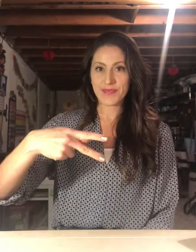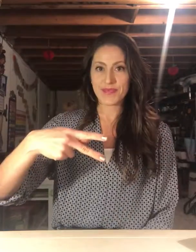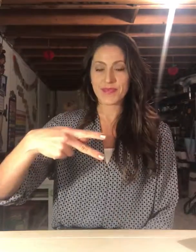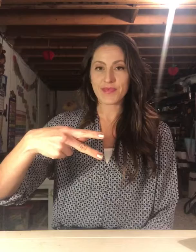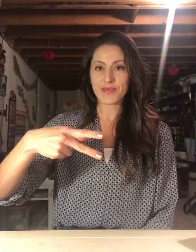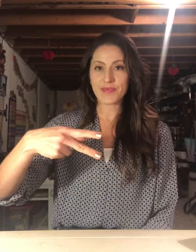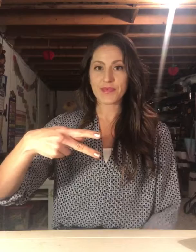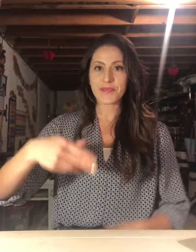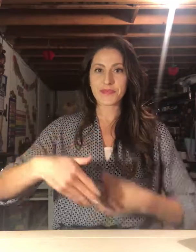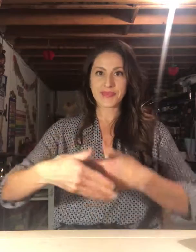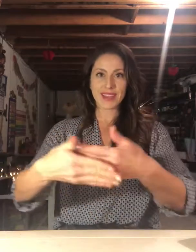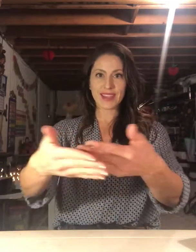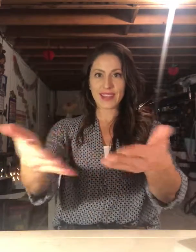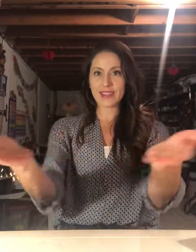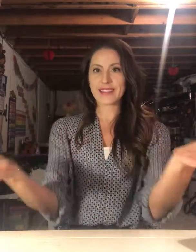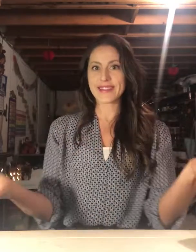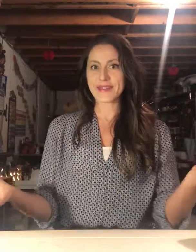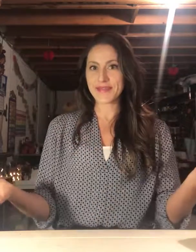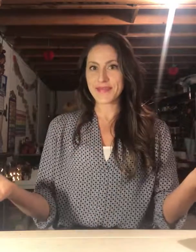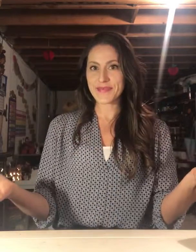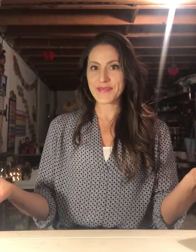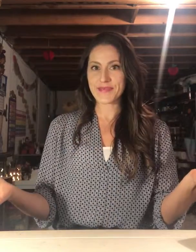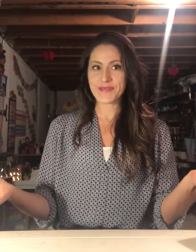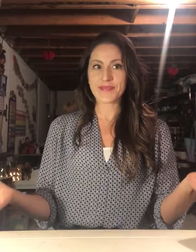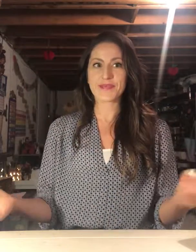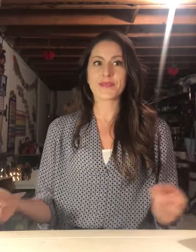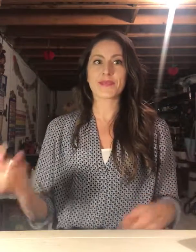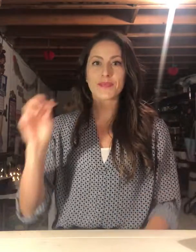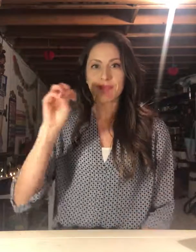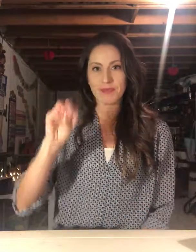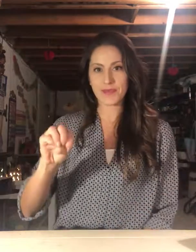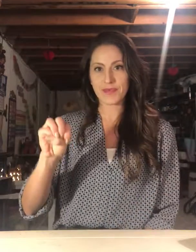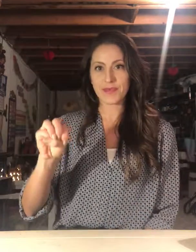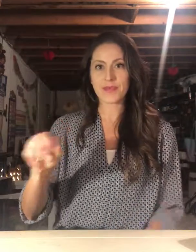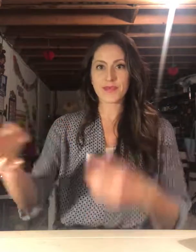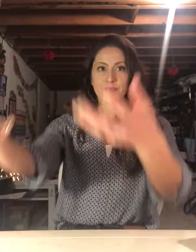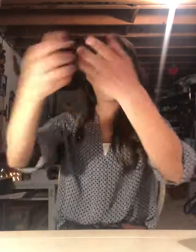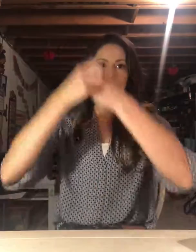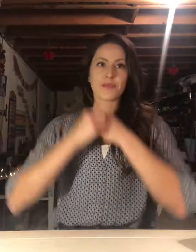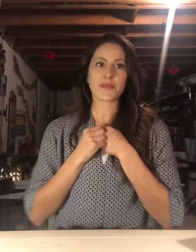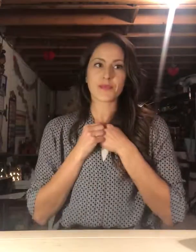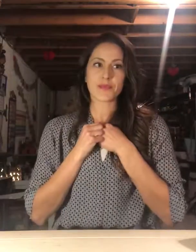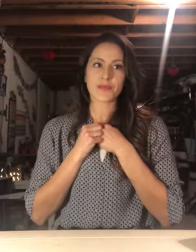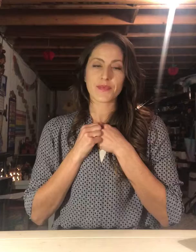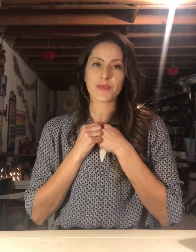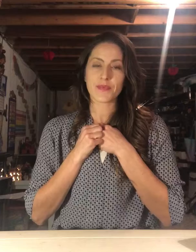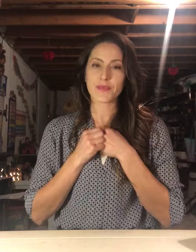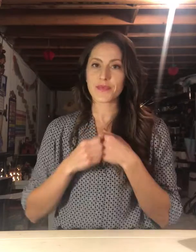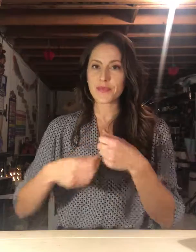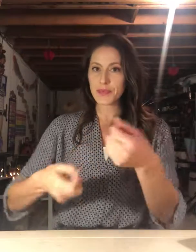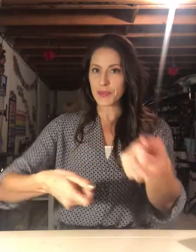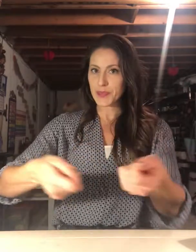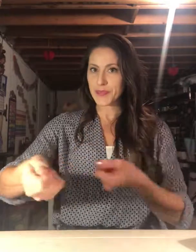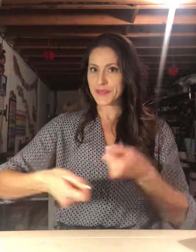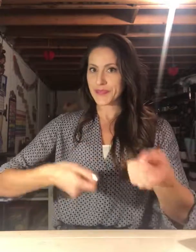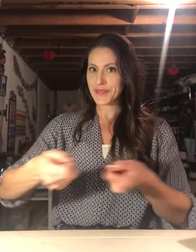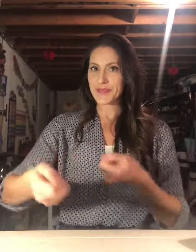Ghana was known as the land of gold. The Mali nation took control of the gold trade